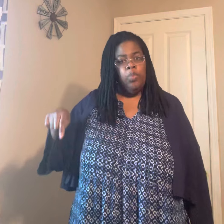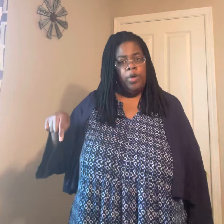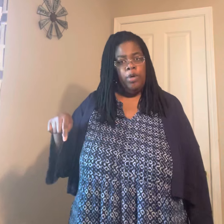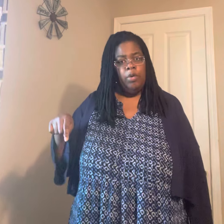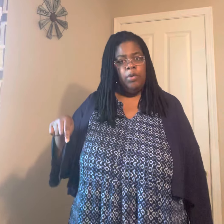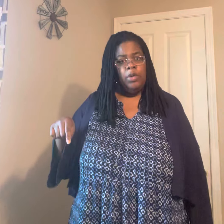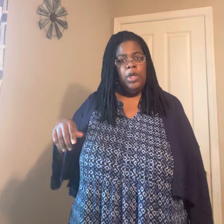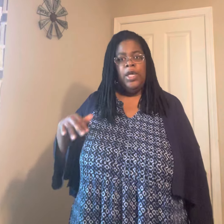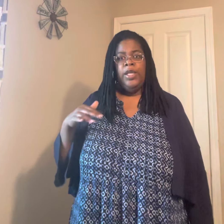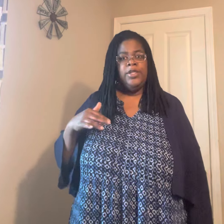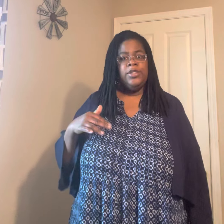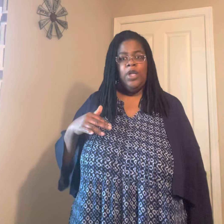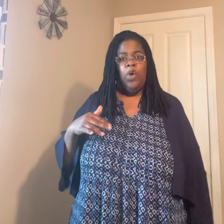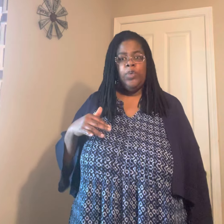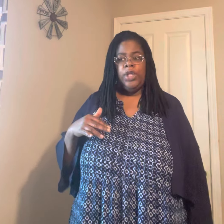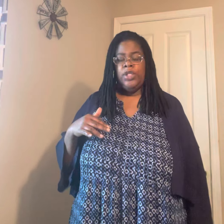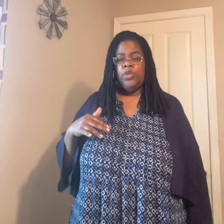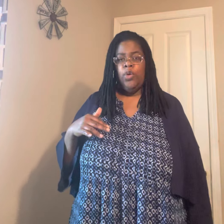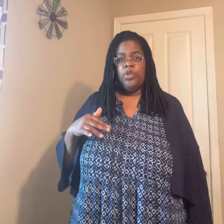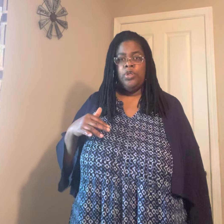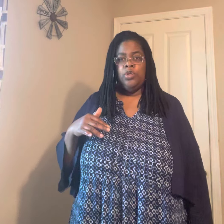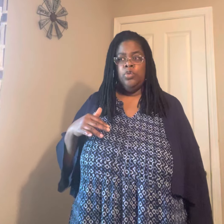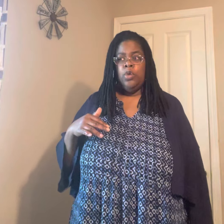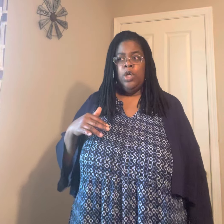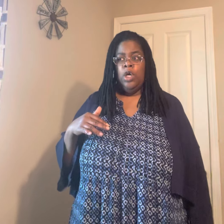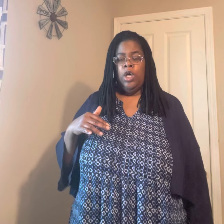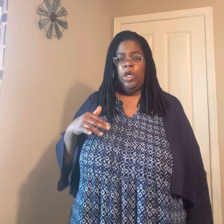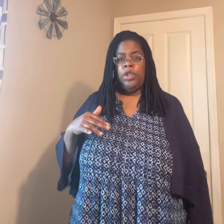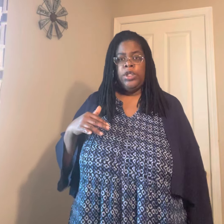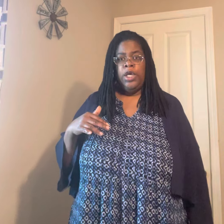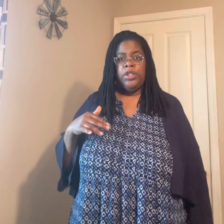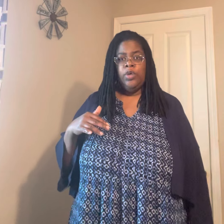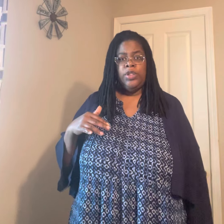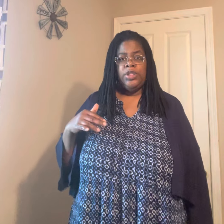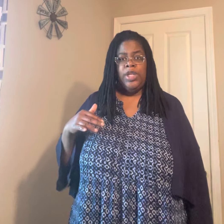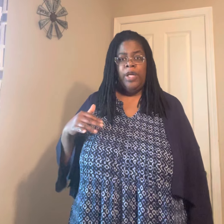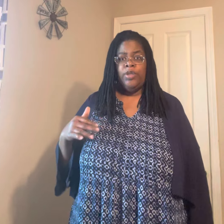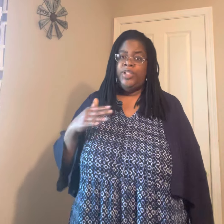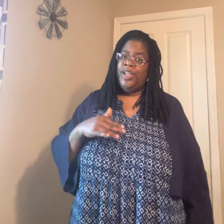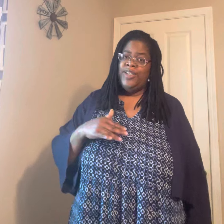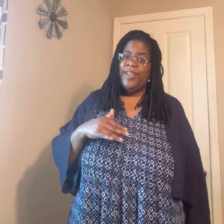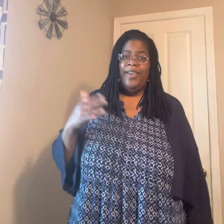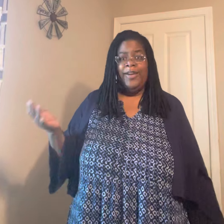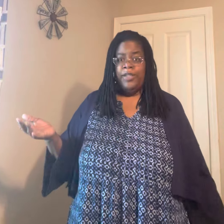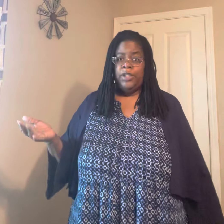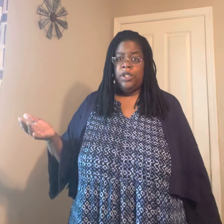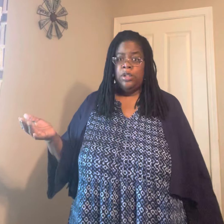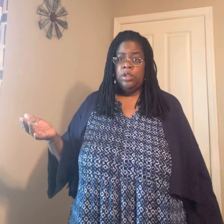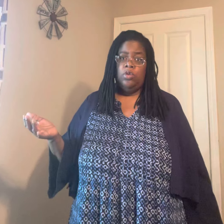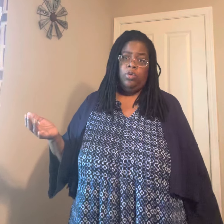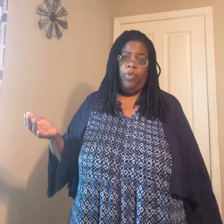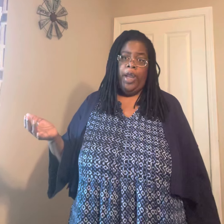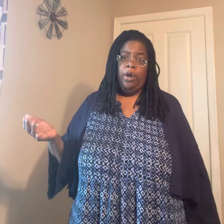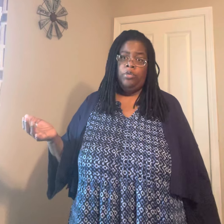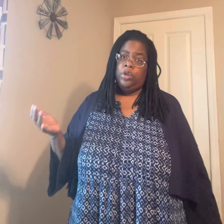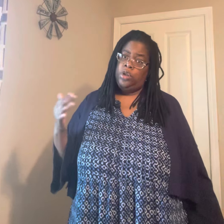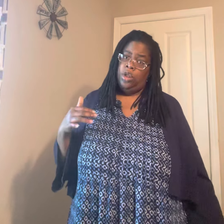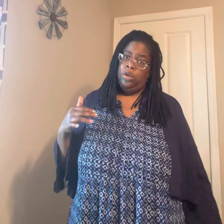world. He let us know that the sun is going to shine on the just and the unjust. It's going to rain on the just